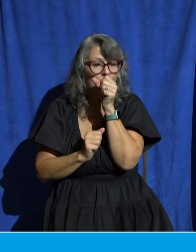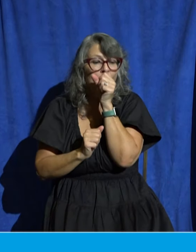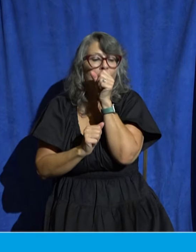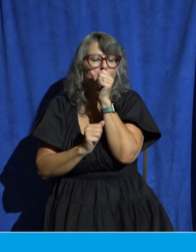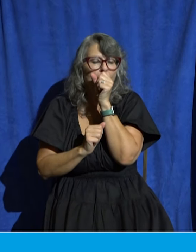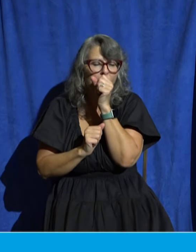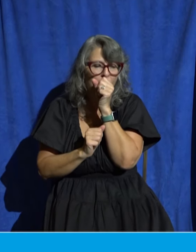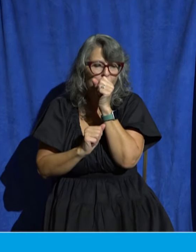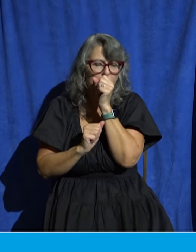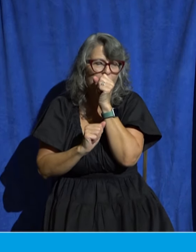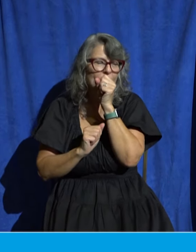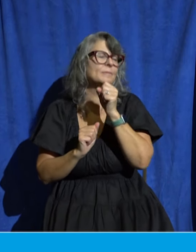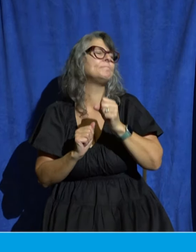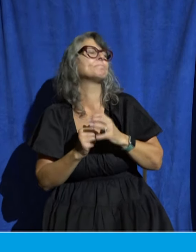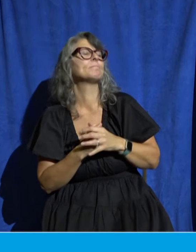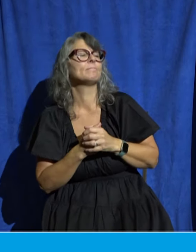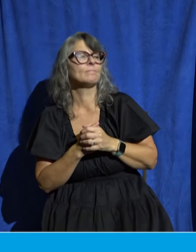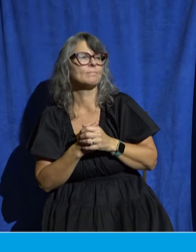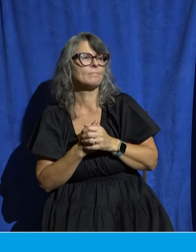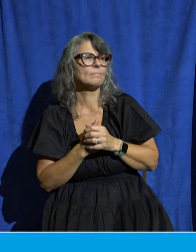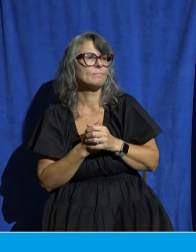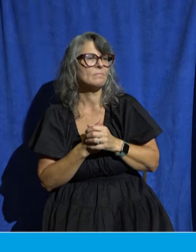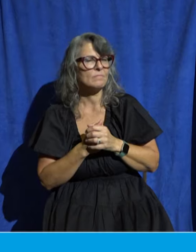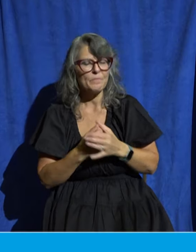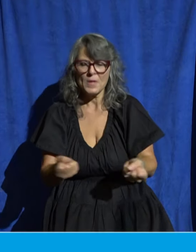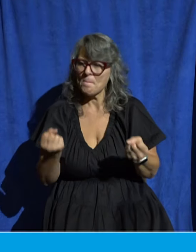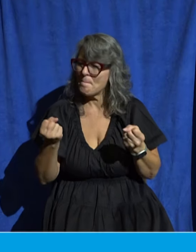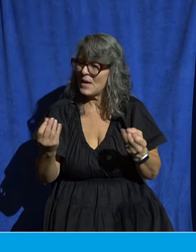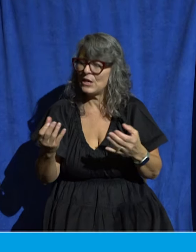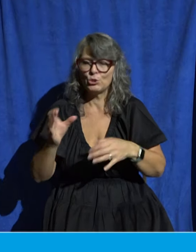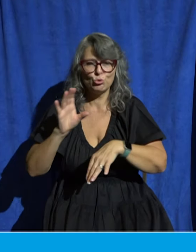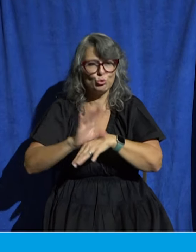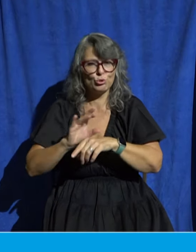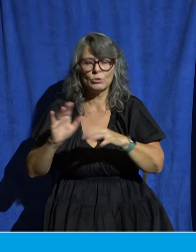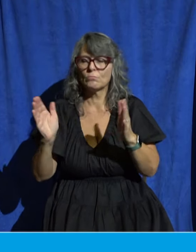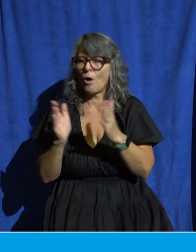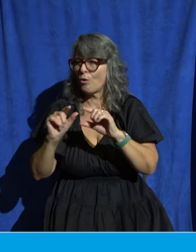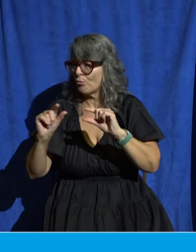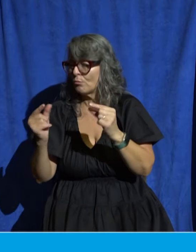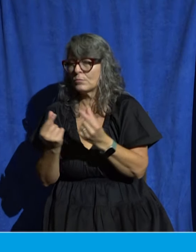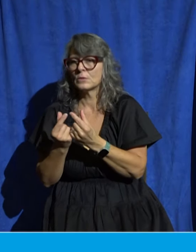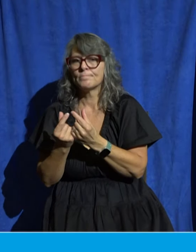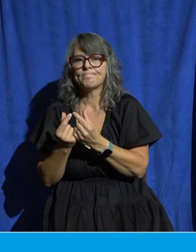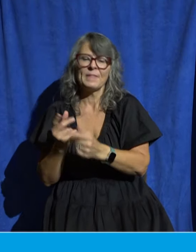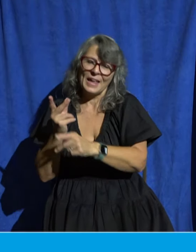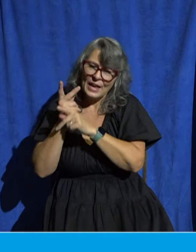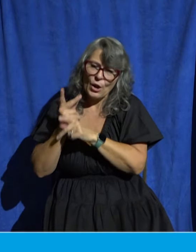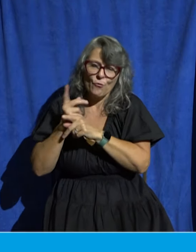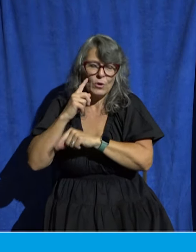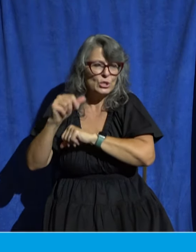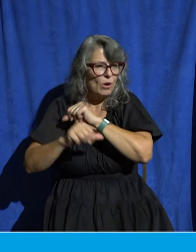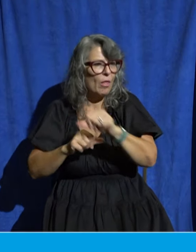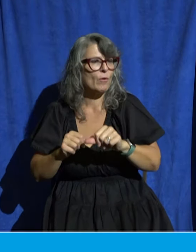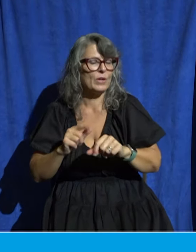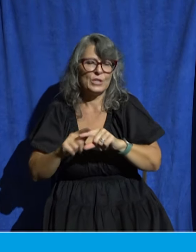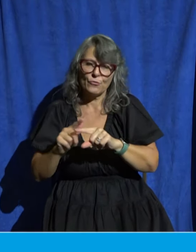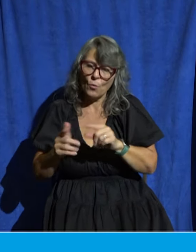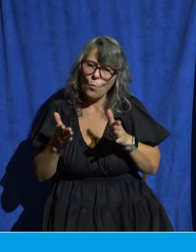in church groups are serving and caring for each other in meaningful ways we see church members who are serving and investing in the next generation